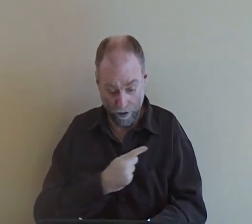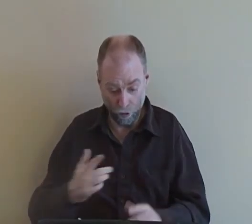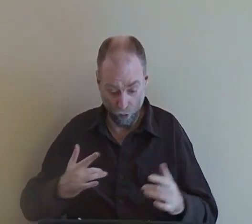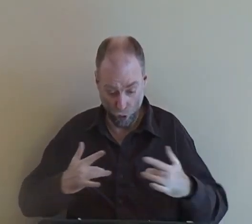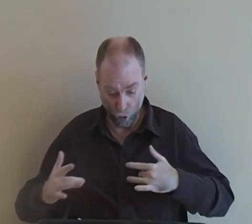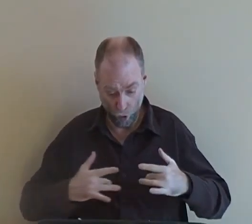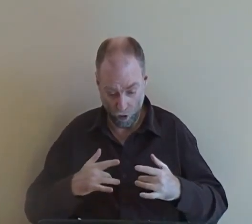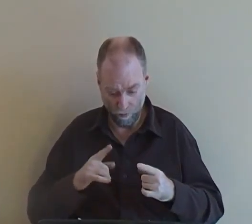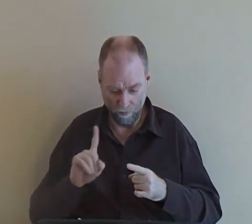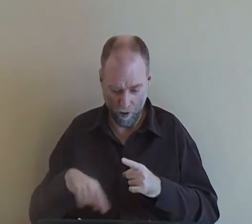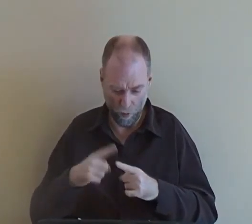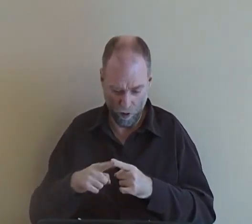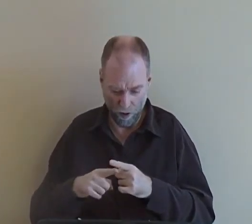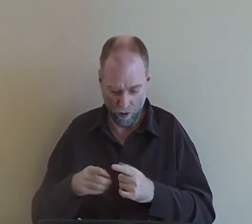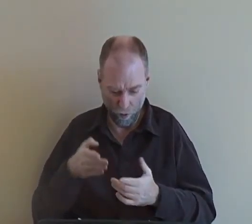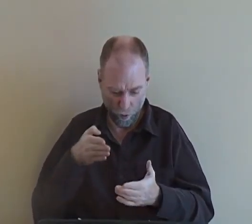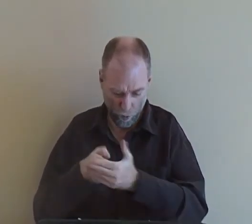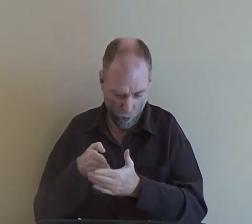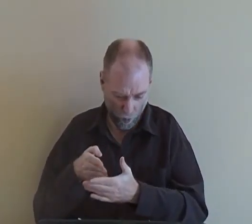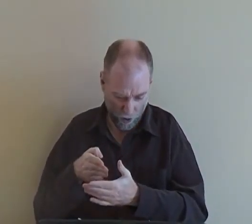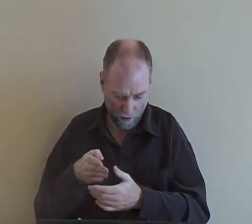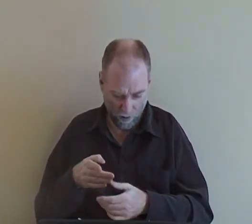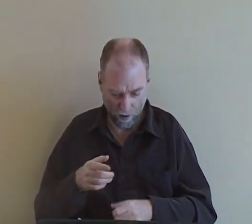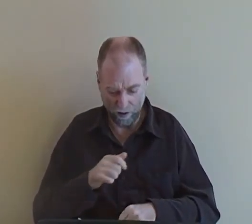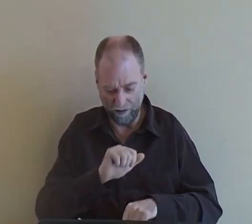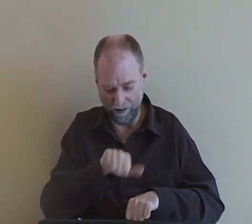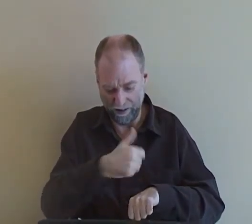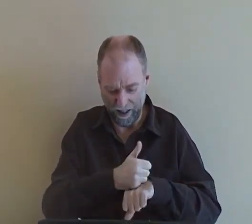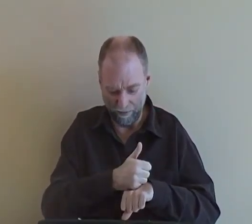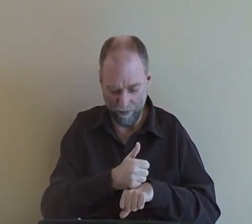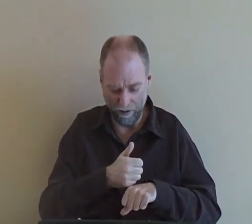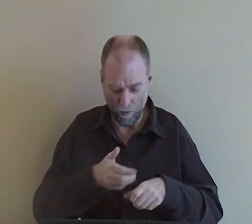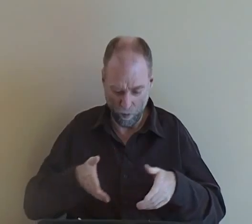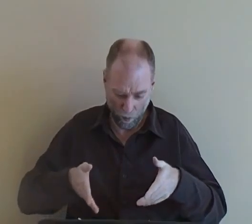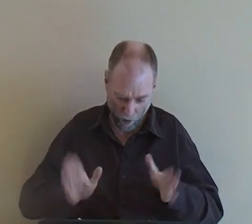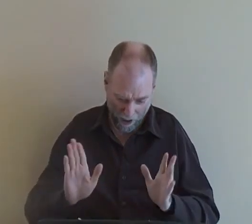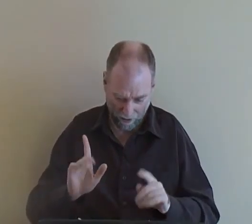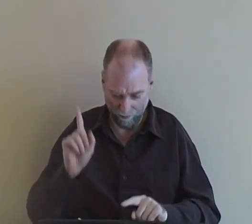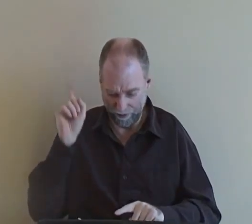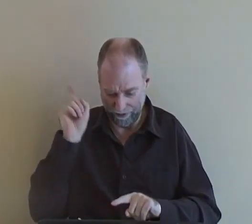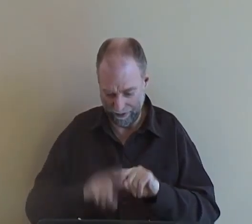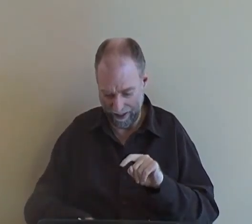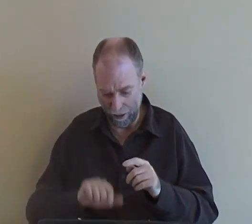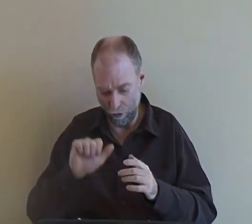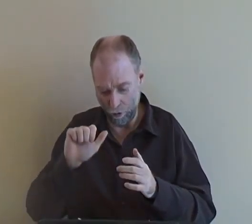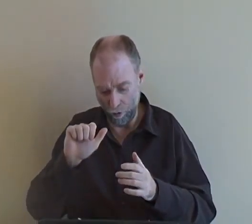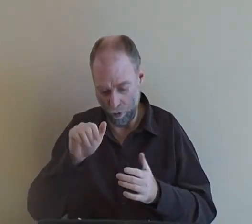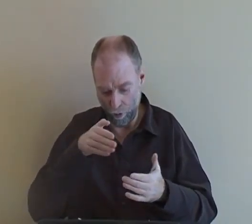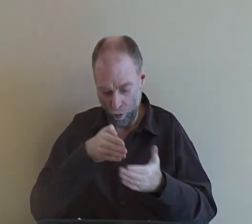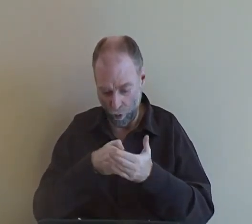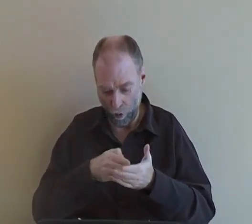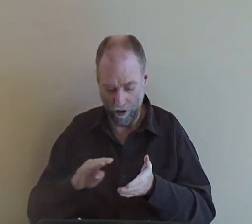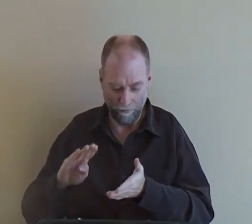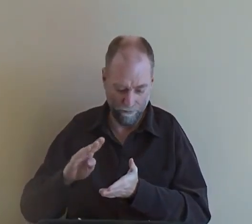The province is concerned about being sued, maybe to set up a way that this could not